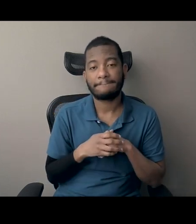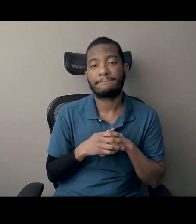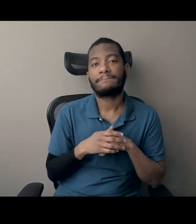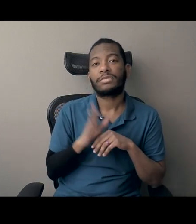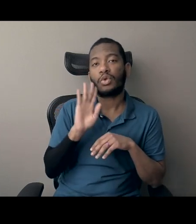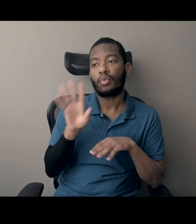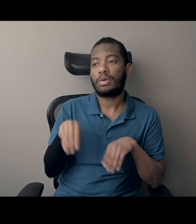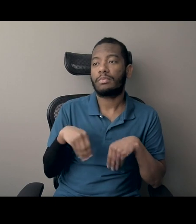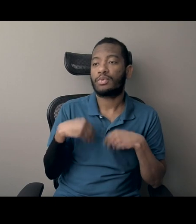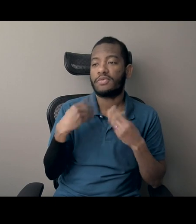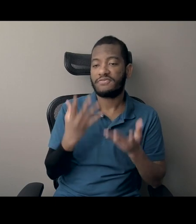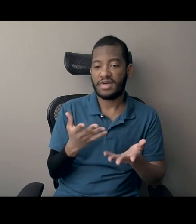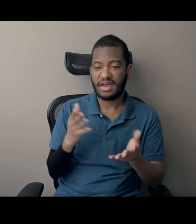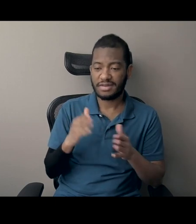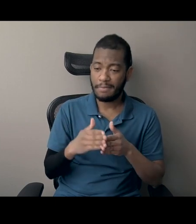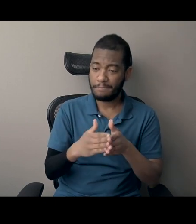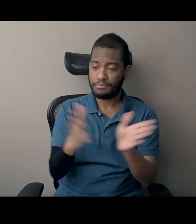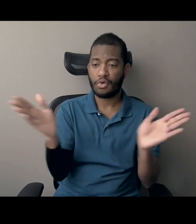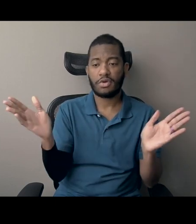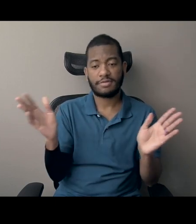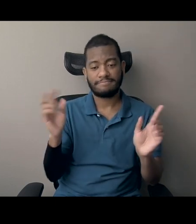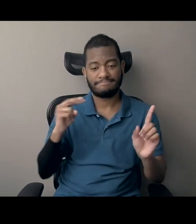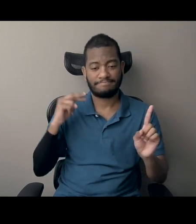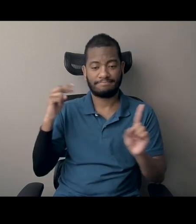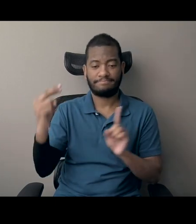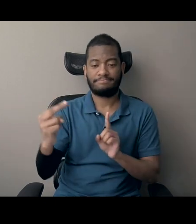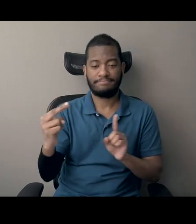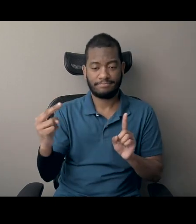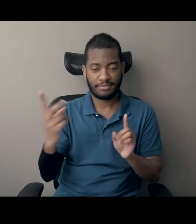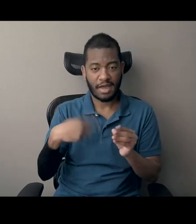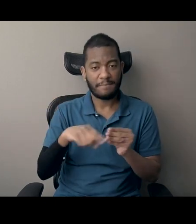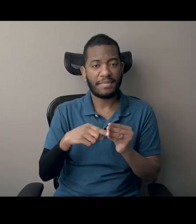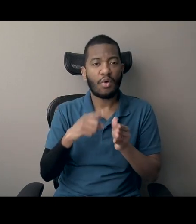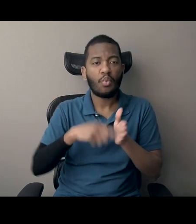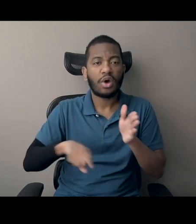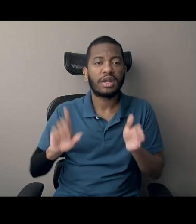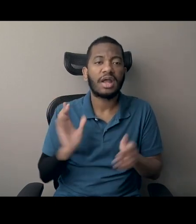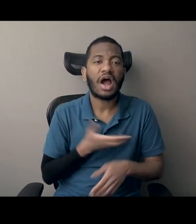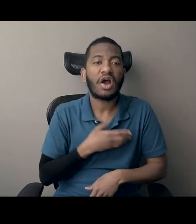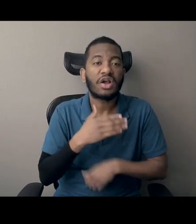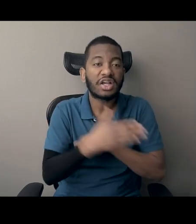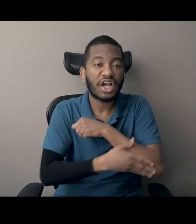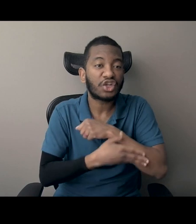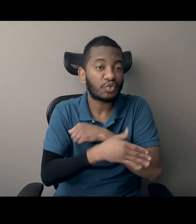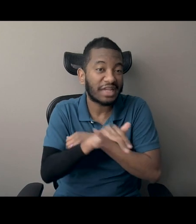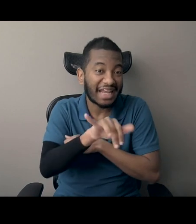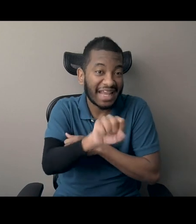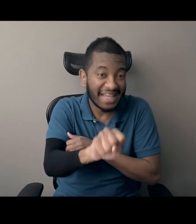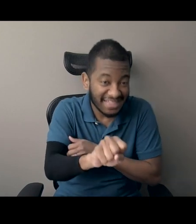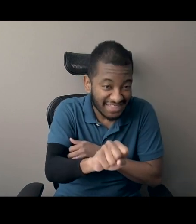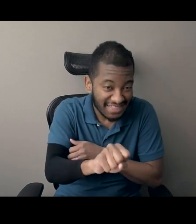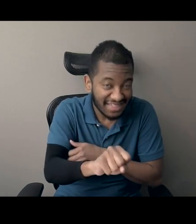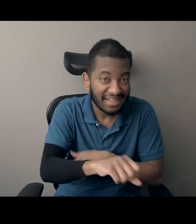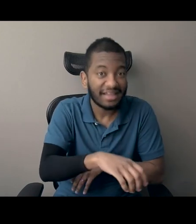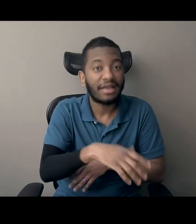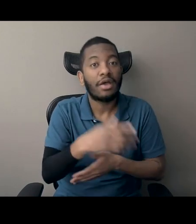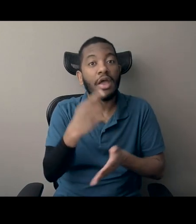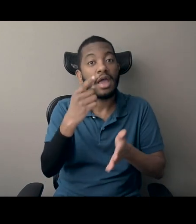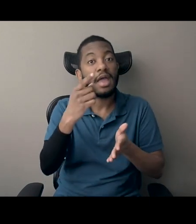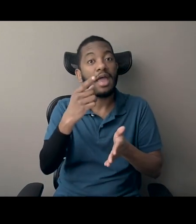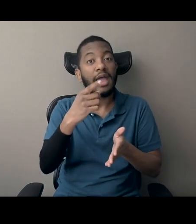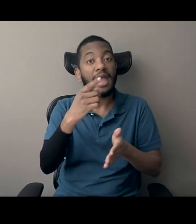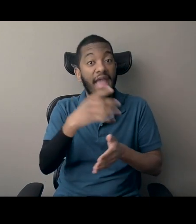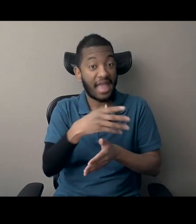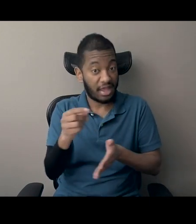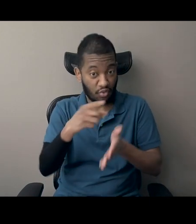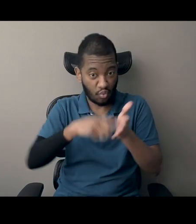our country is and the possibilities of what our country can be. Um, something that, uh, I think was really important that I, that I included